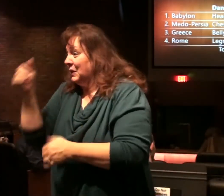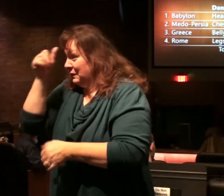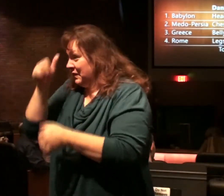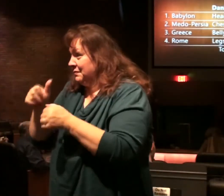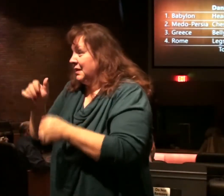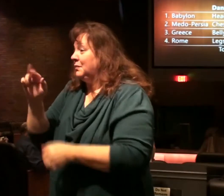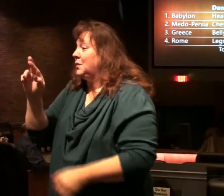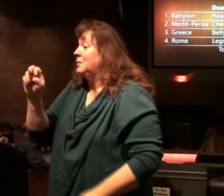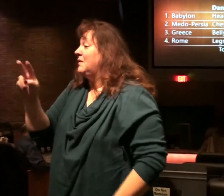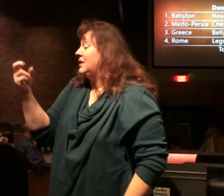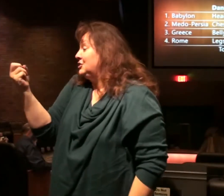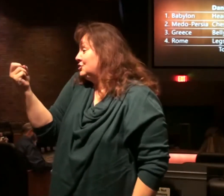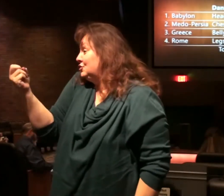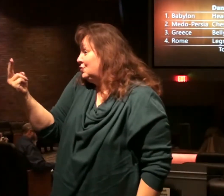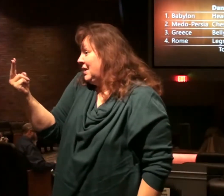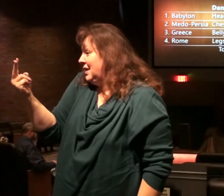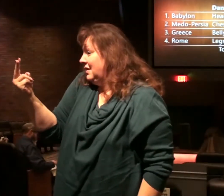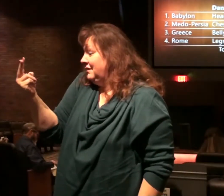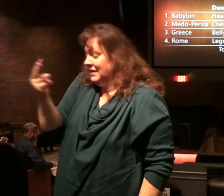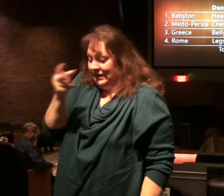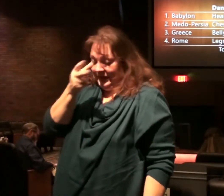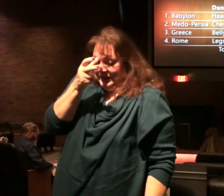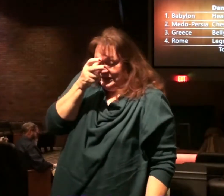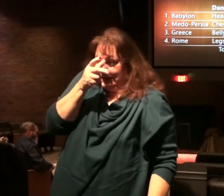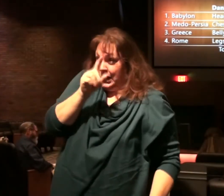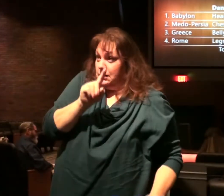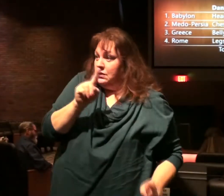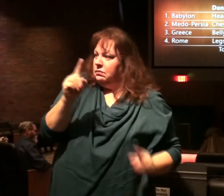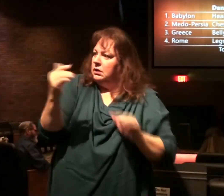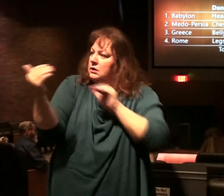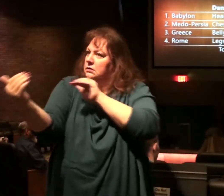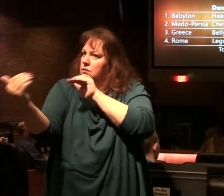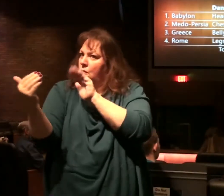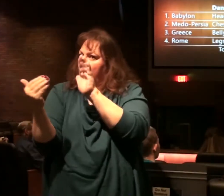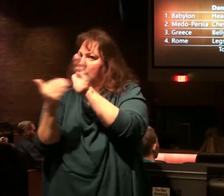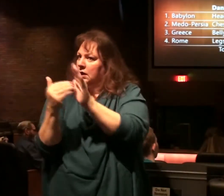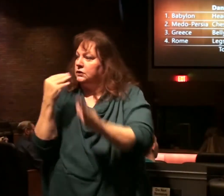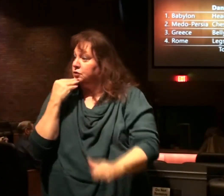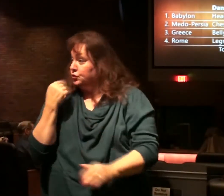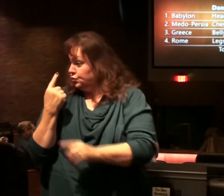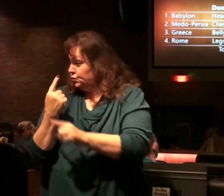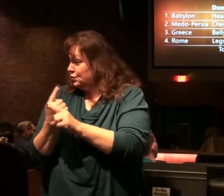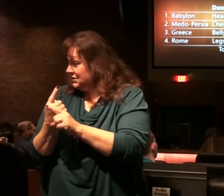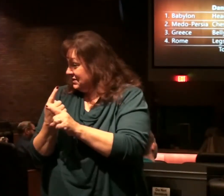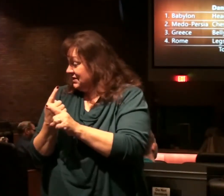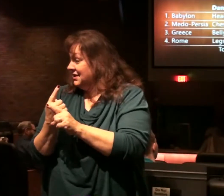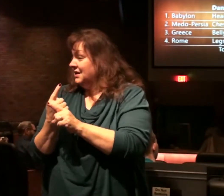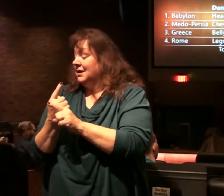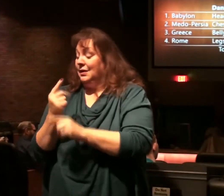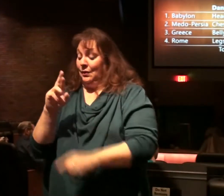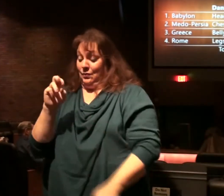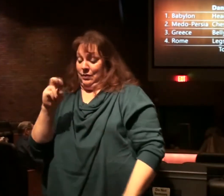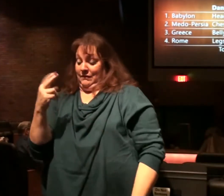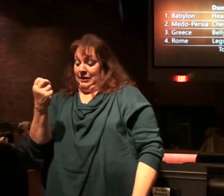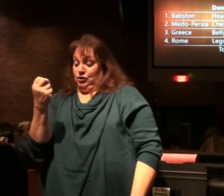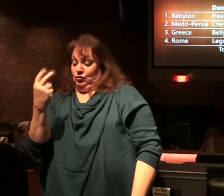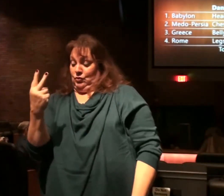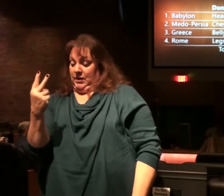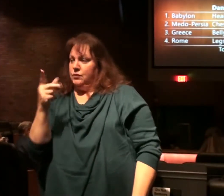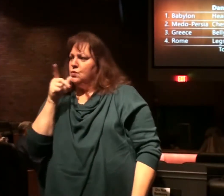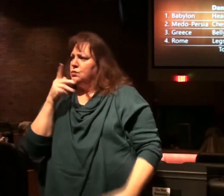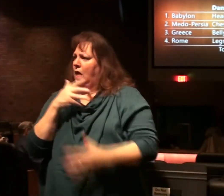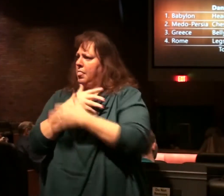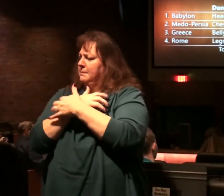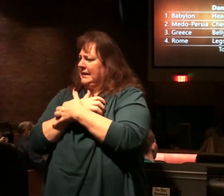end of chapter 12? The devil went to wage war against the Jews. Then we come to chapter 12 where we talk about the beast.